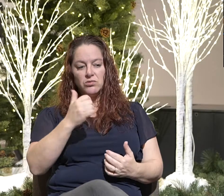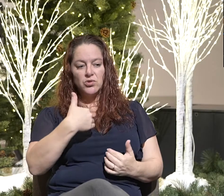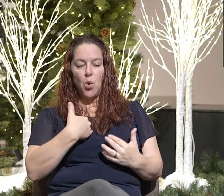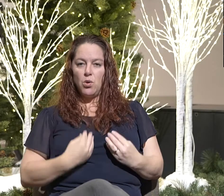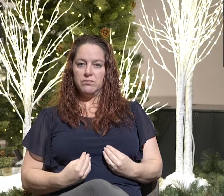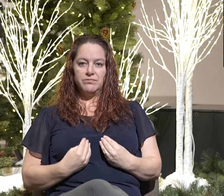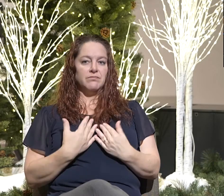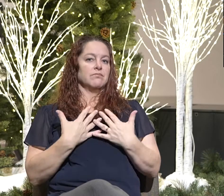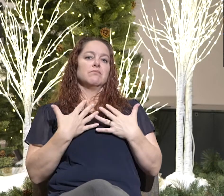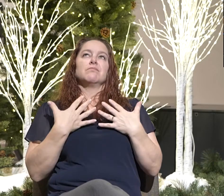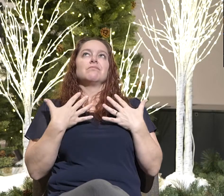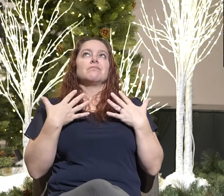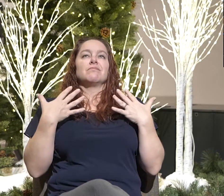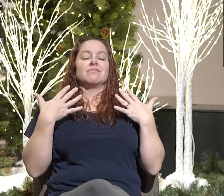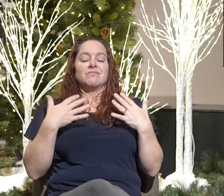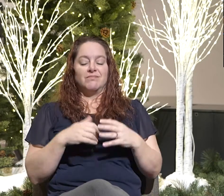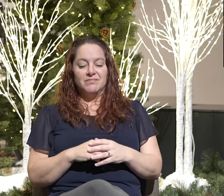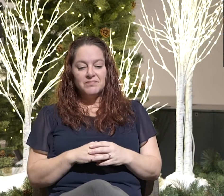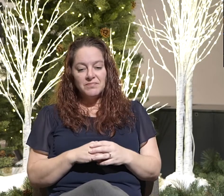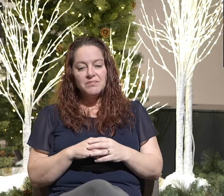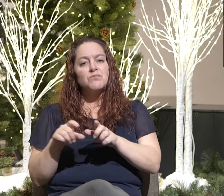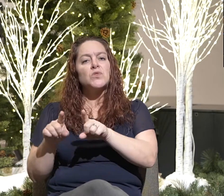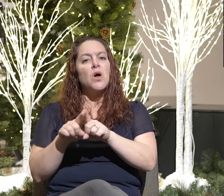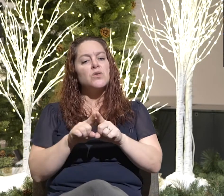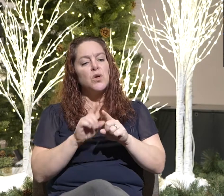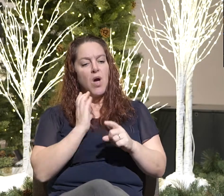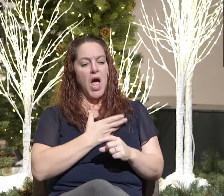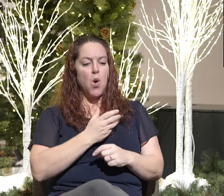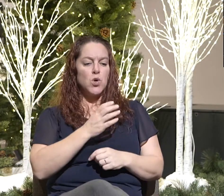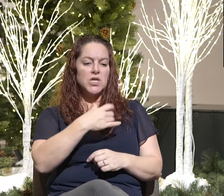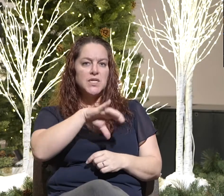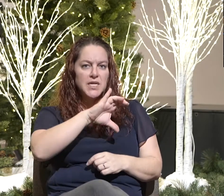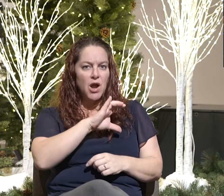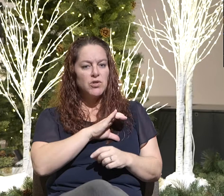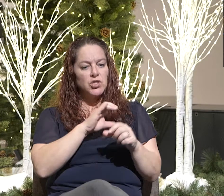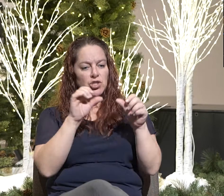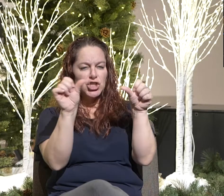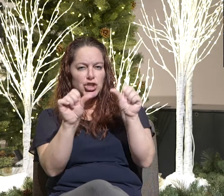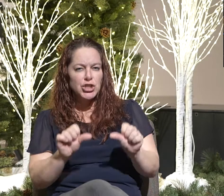Next is, it shapes our character and conduct by truth.